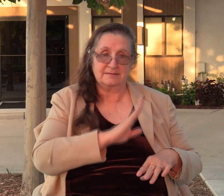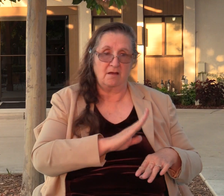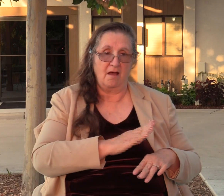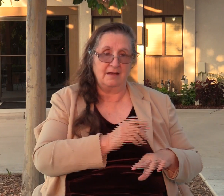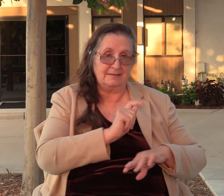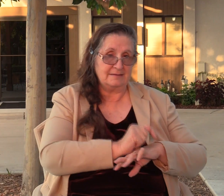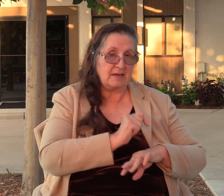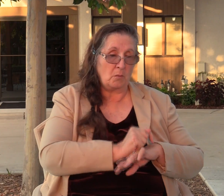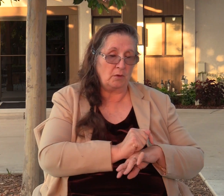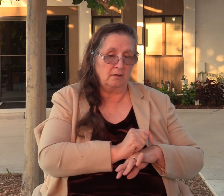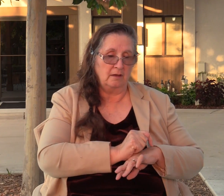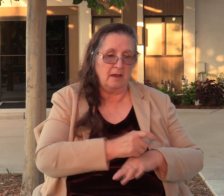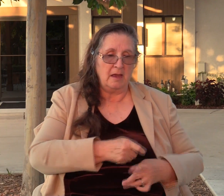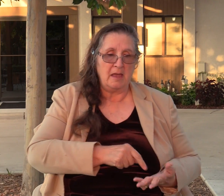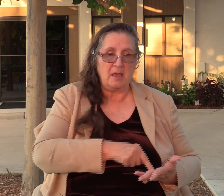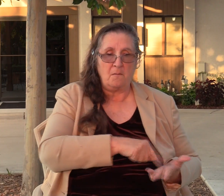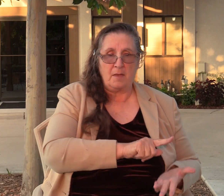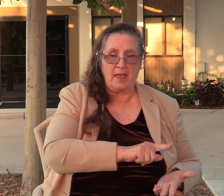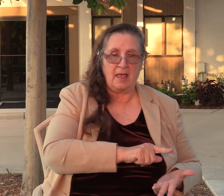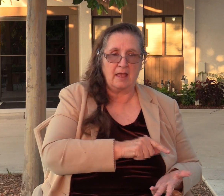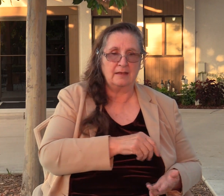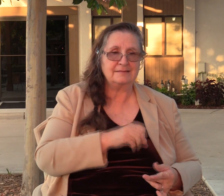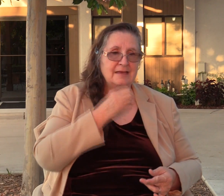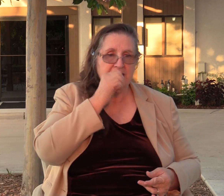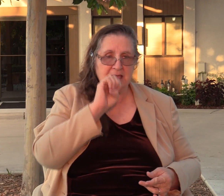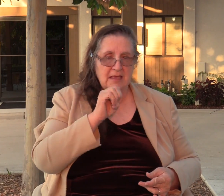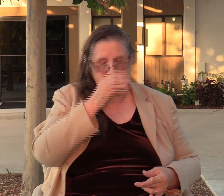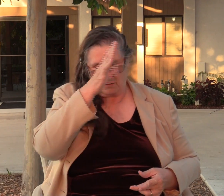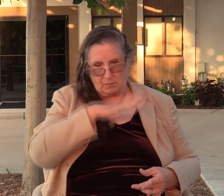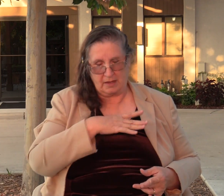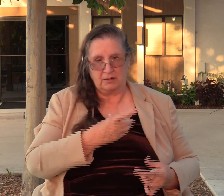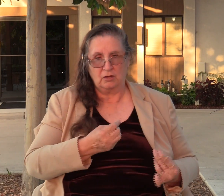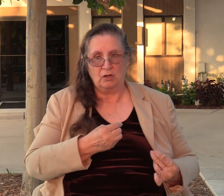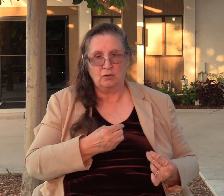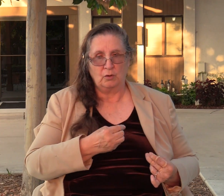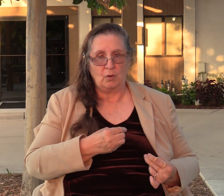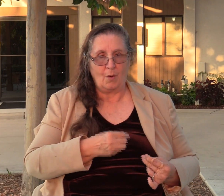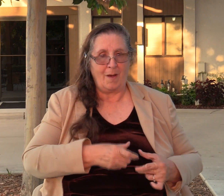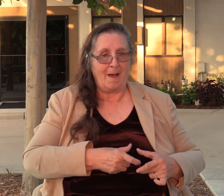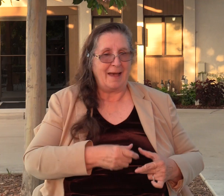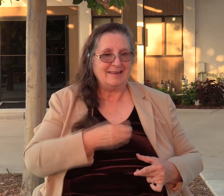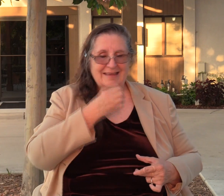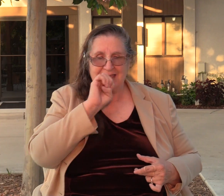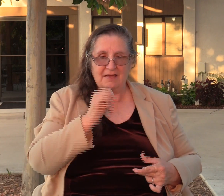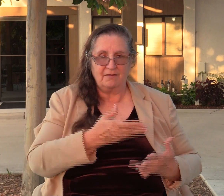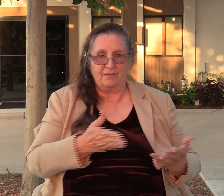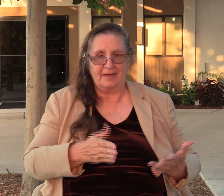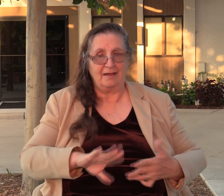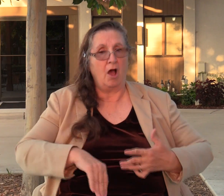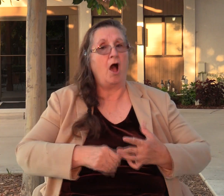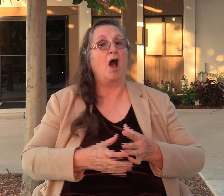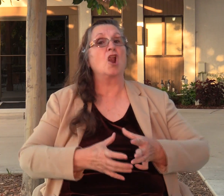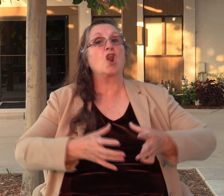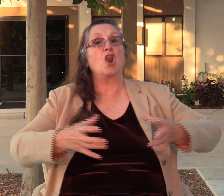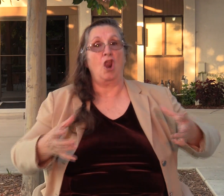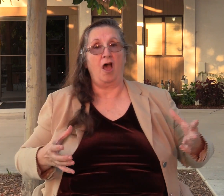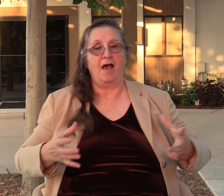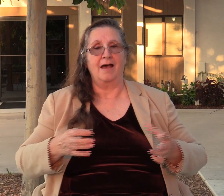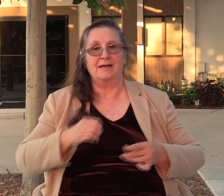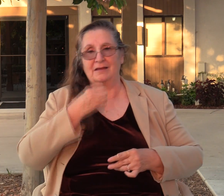men to do an evil thing. It's a whole lot of evil right there. You could probably tell now that Abimelech isn't going to have a happy